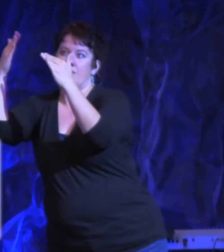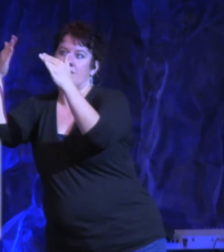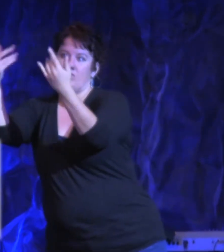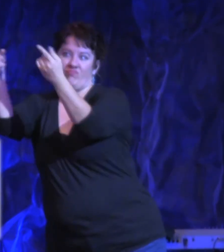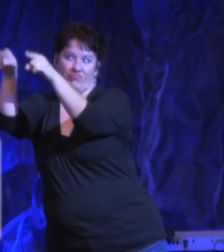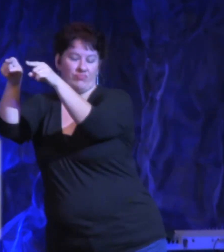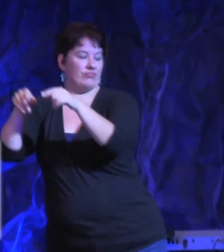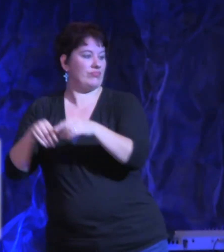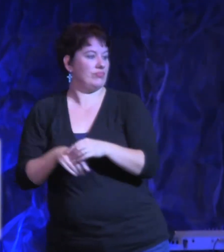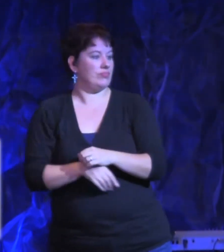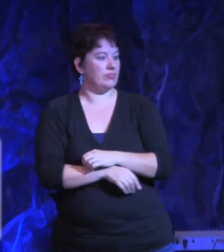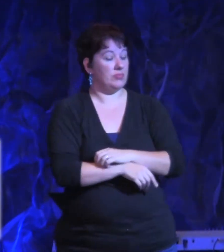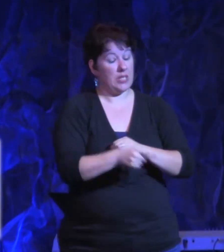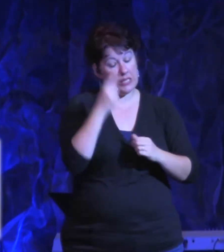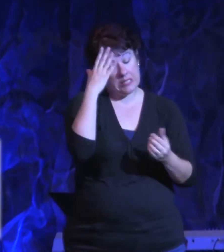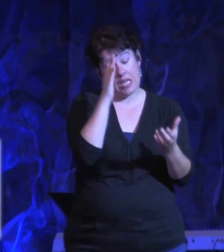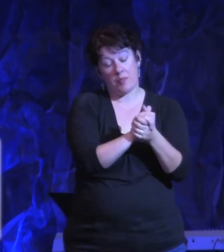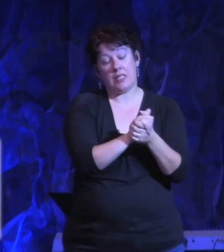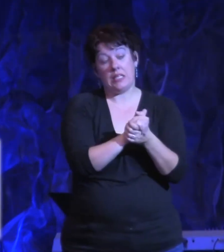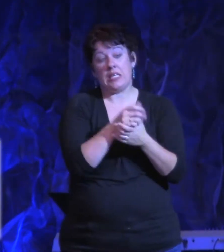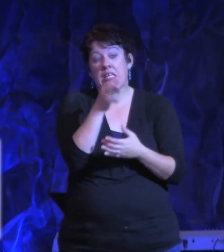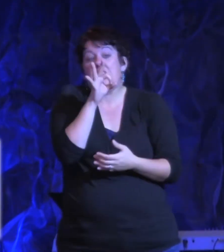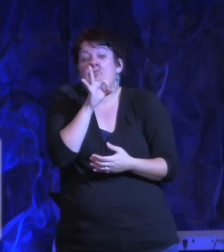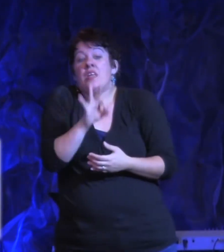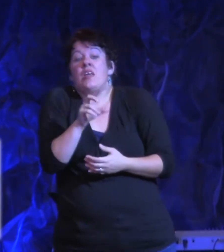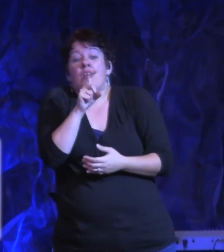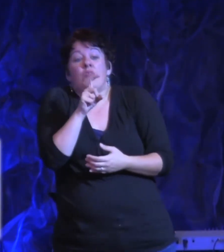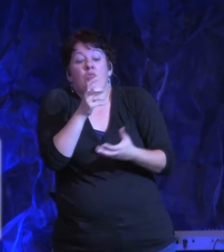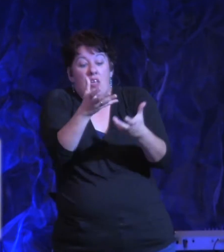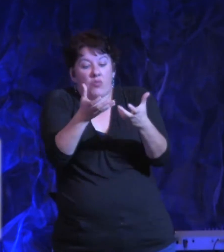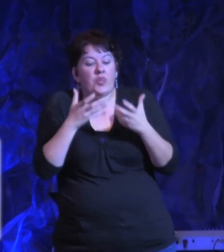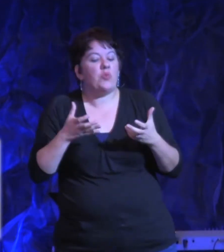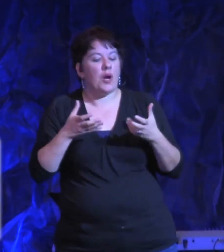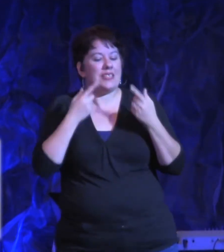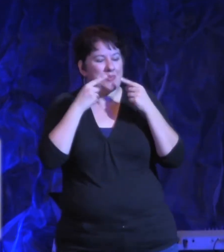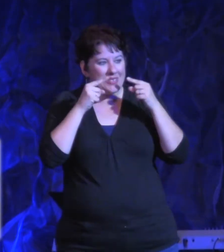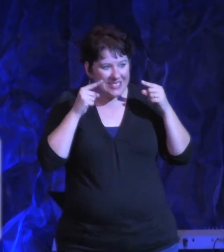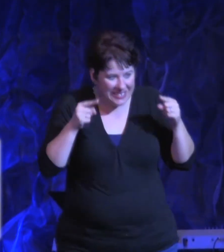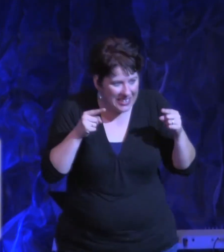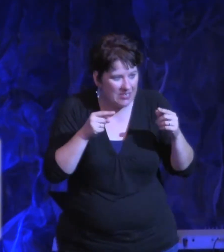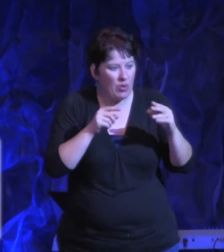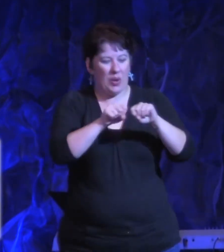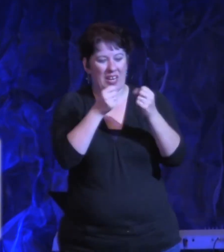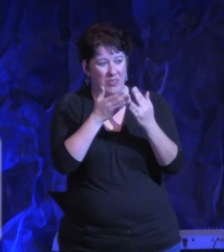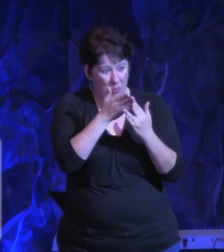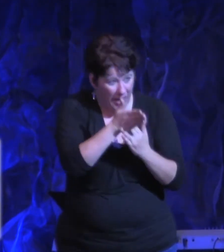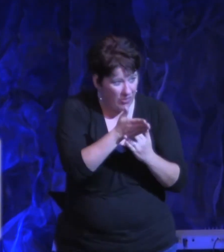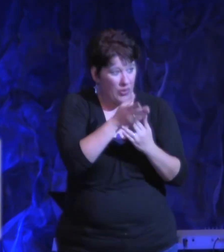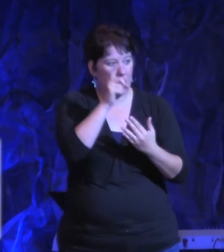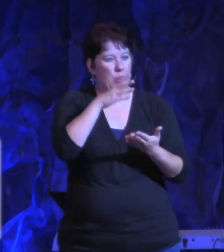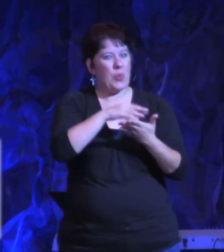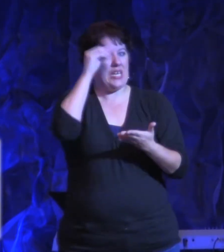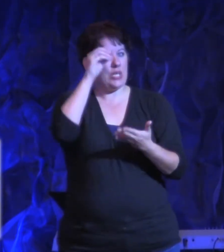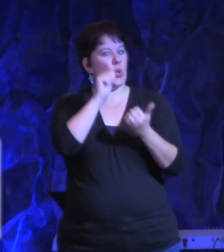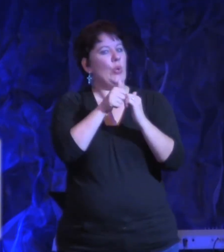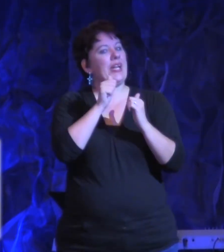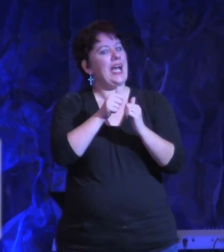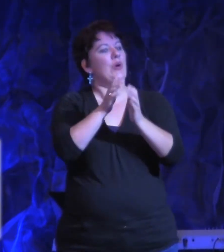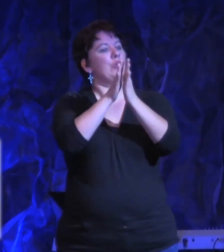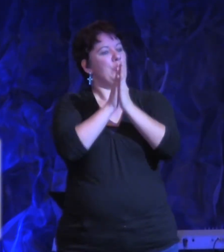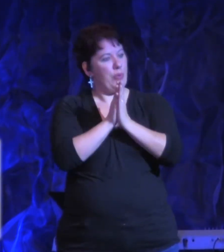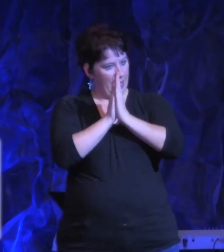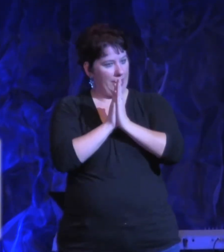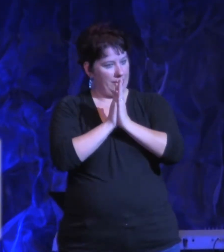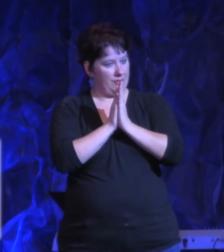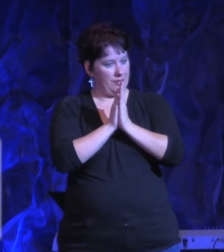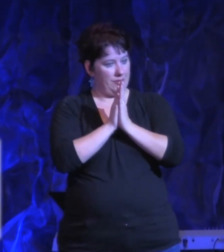And so I believe if we want to make headway, we've to learn how to do spiritual warfare. Because warfare can break the spiritual barriers keeping us through.